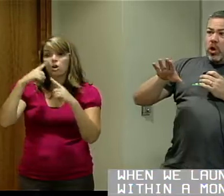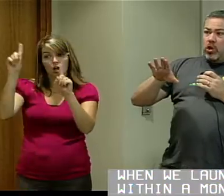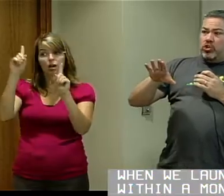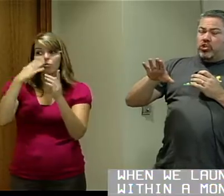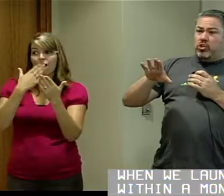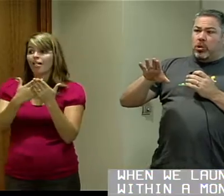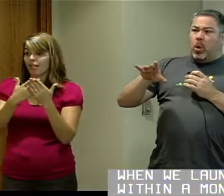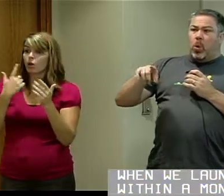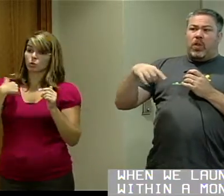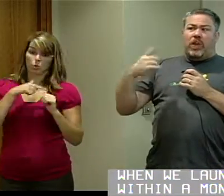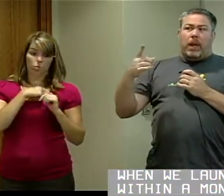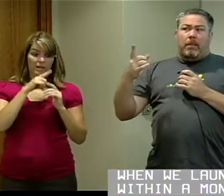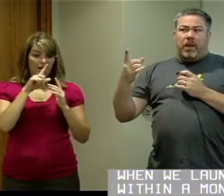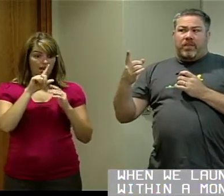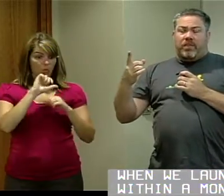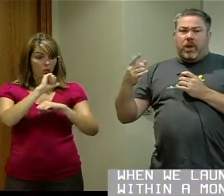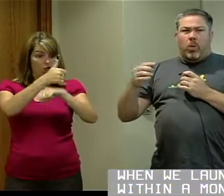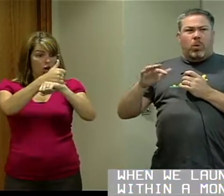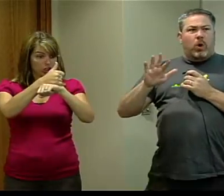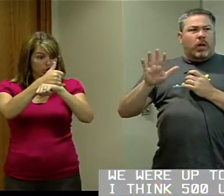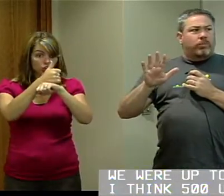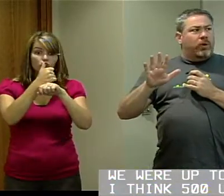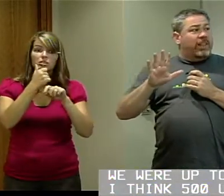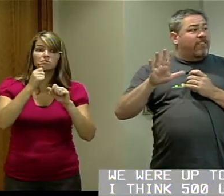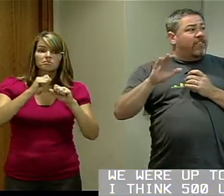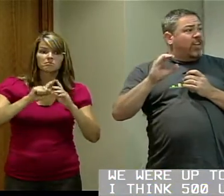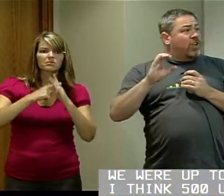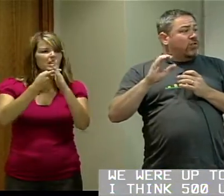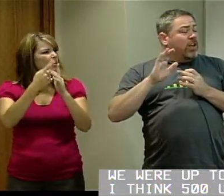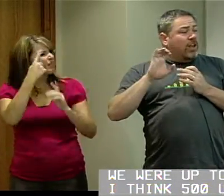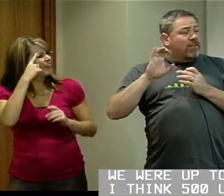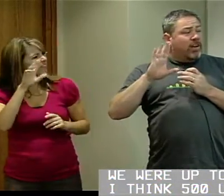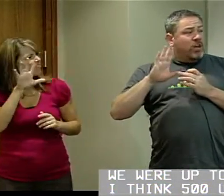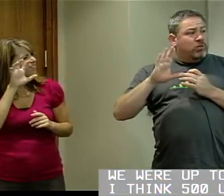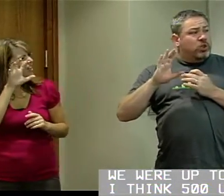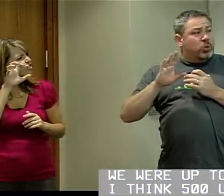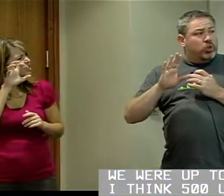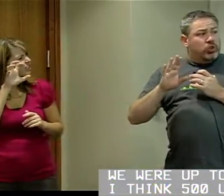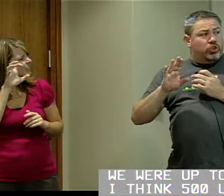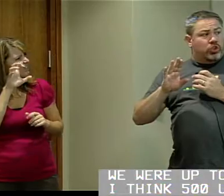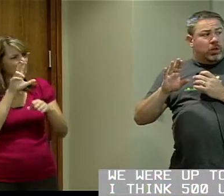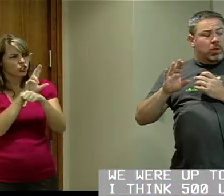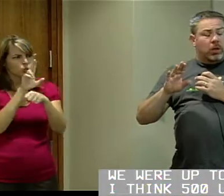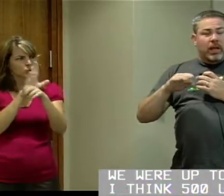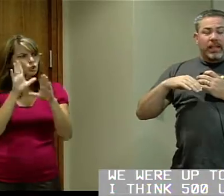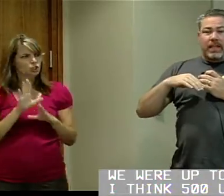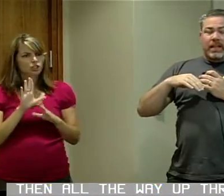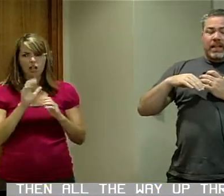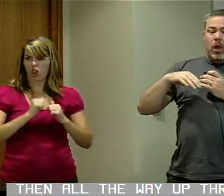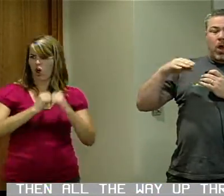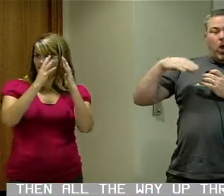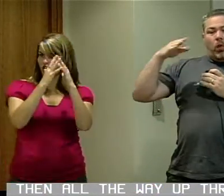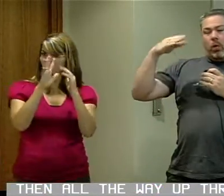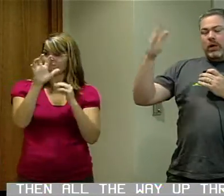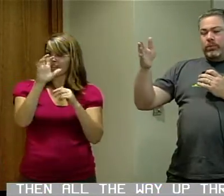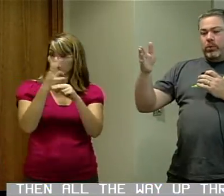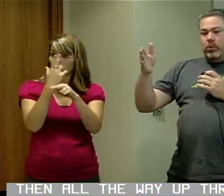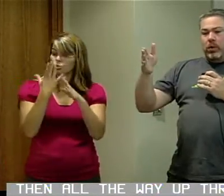launched, within our minds, we were up to, I think, users. Then all the way up to,